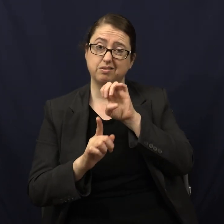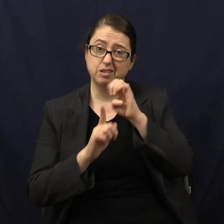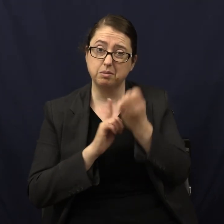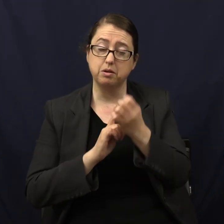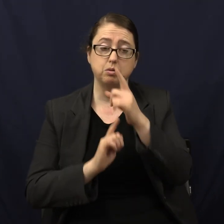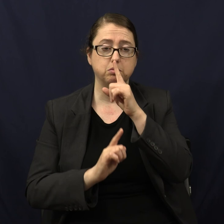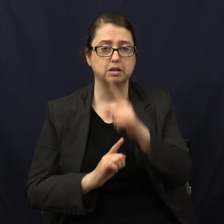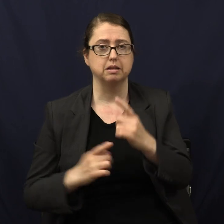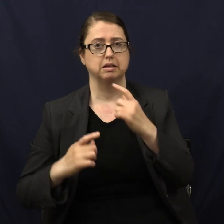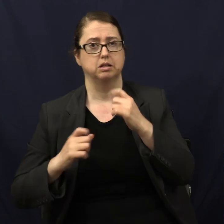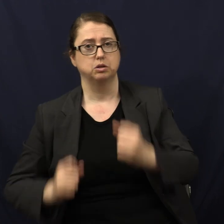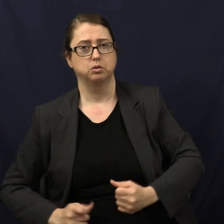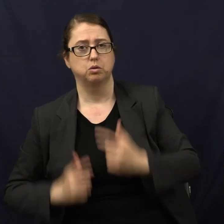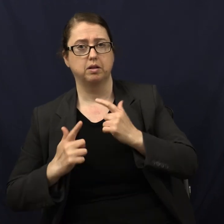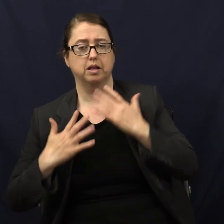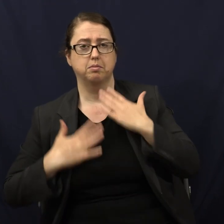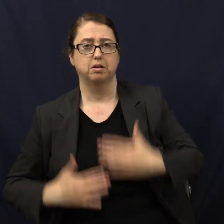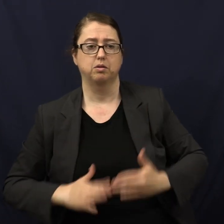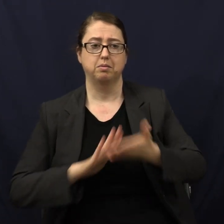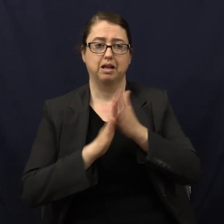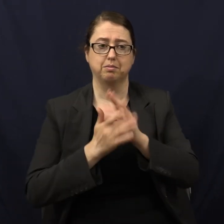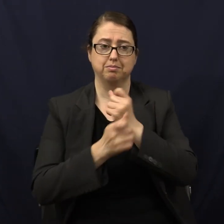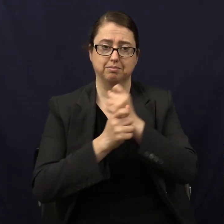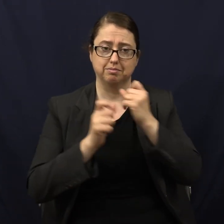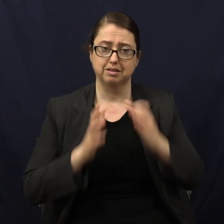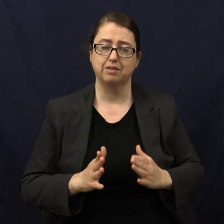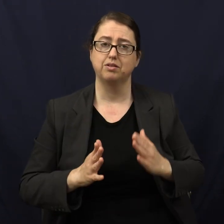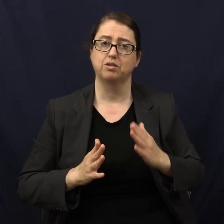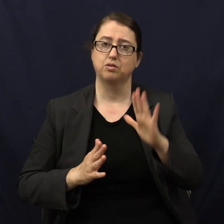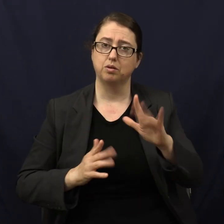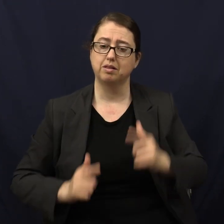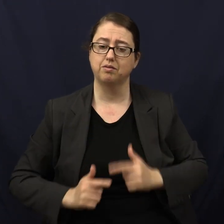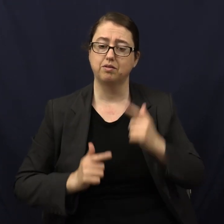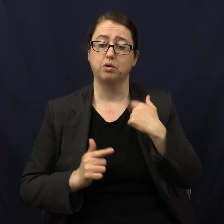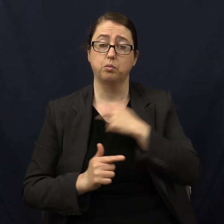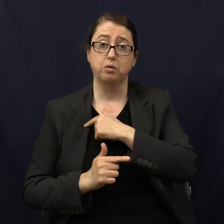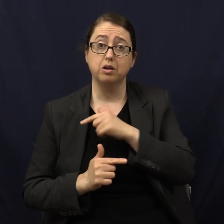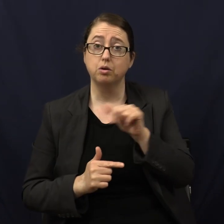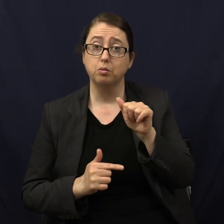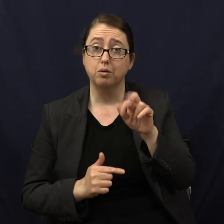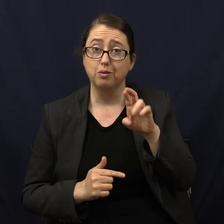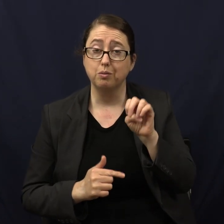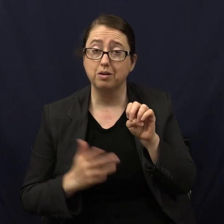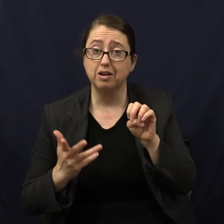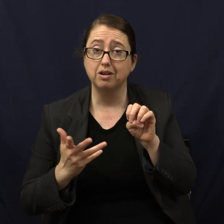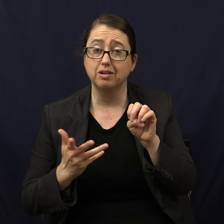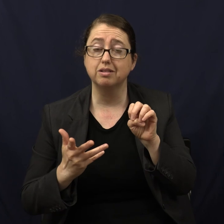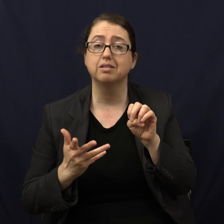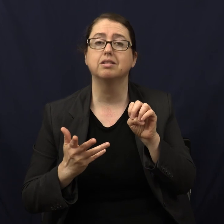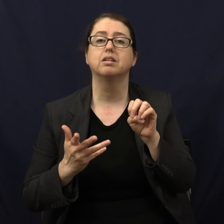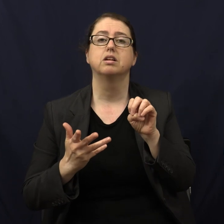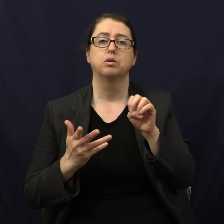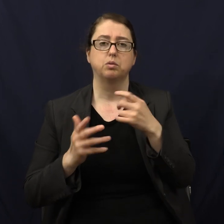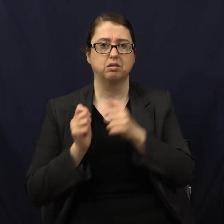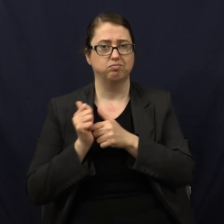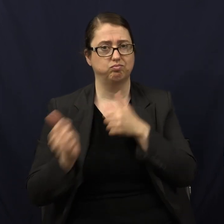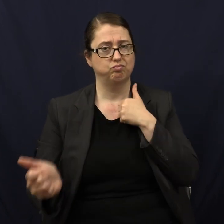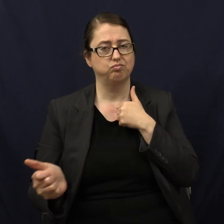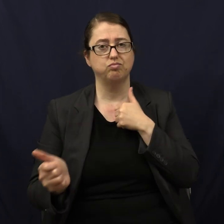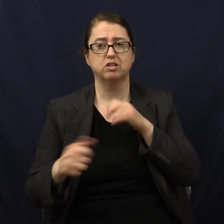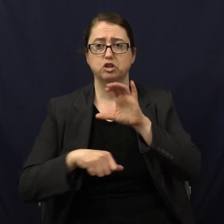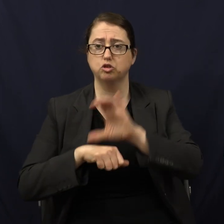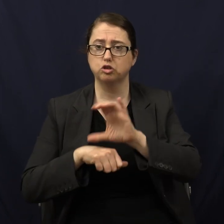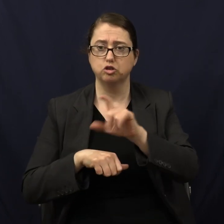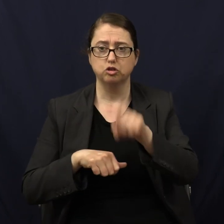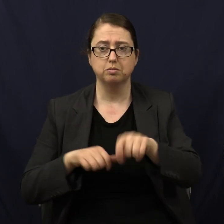about both soul and body that will be a savor of life unto life. Brethren, we are where? Far behind. Many of the things which the